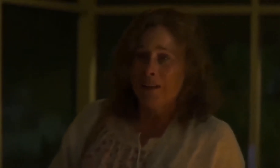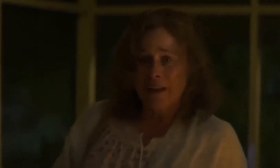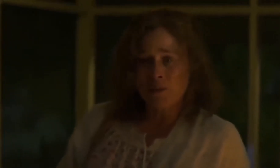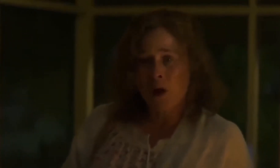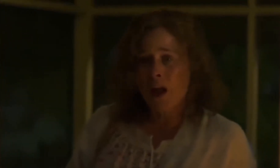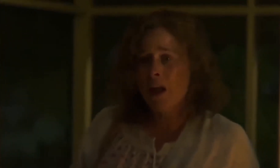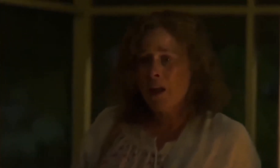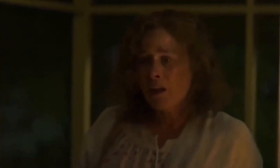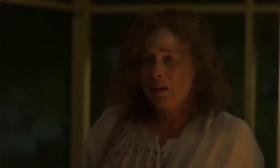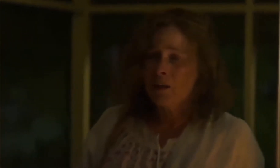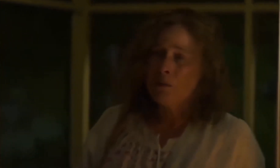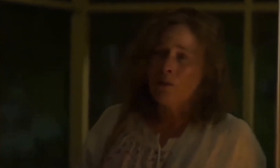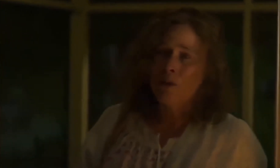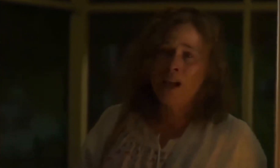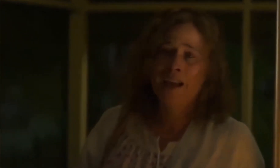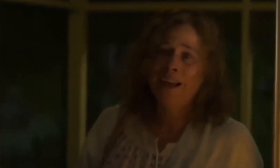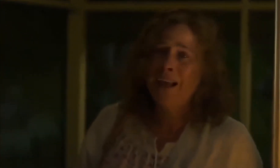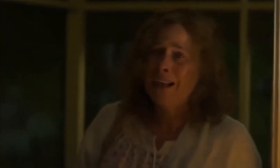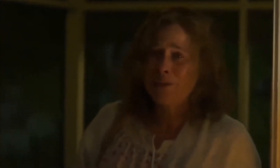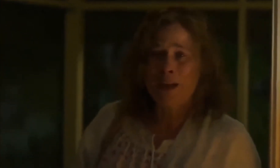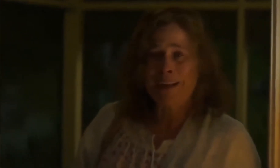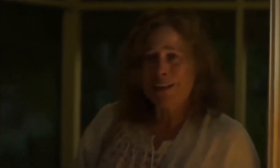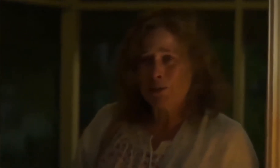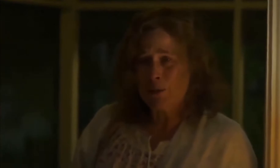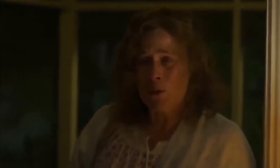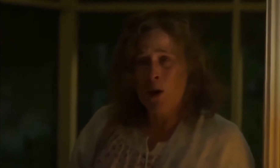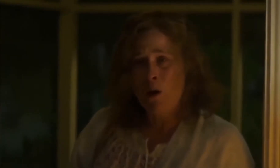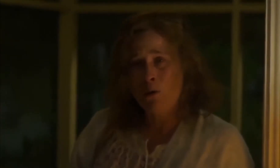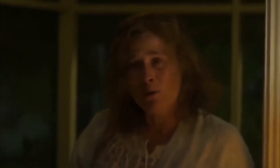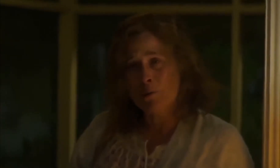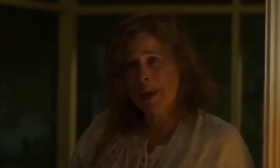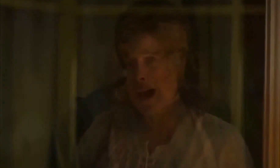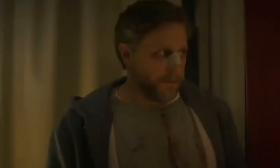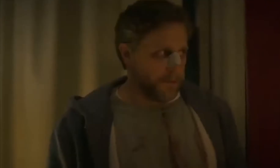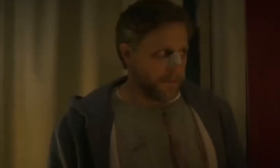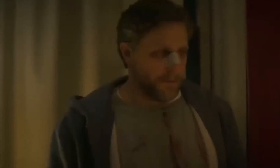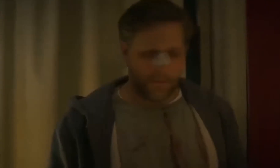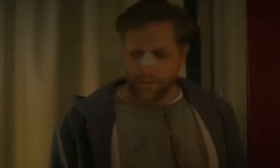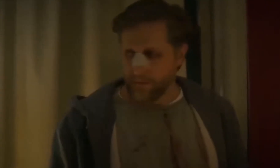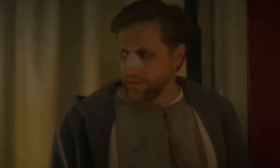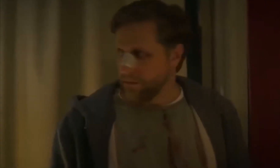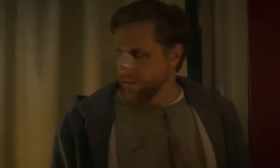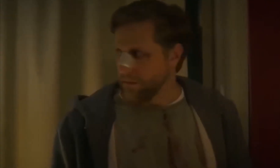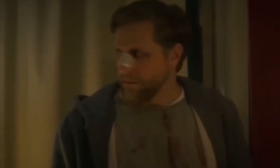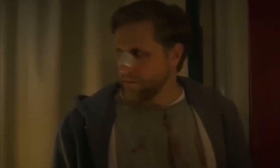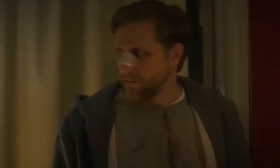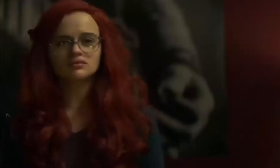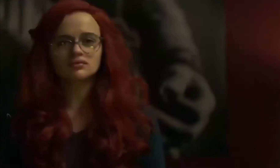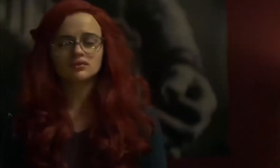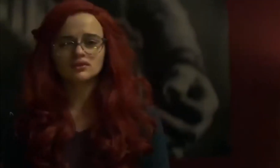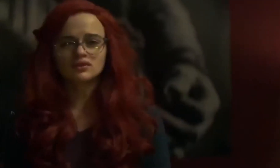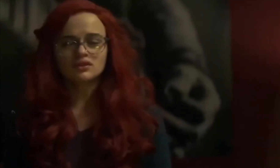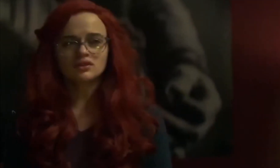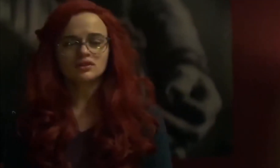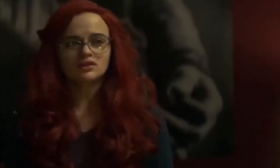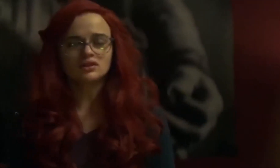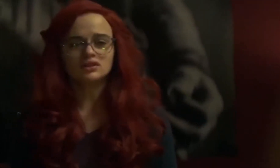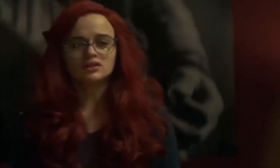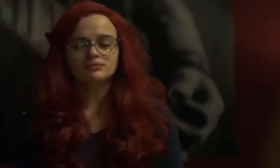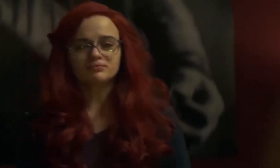That's why. Come on. That's why I need you to go home with me. I'm not going to make you stop seeing your friends. I